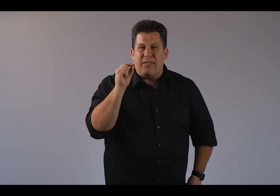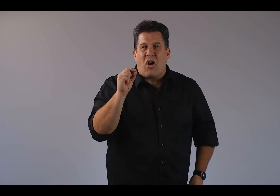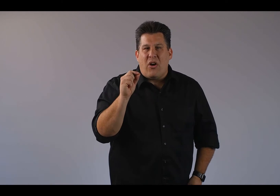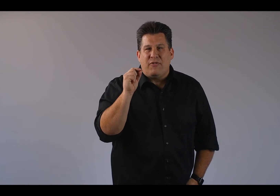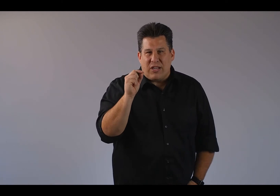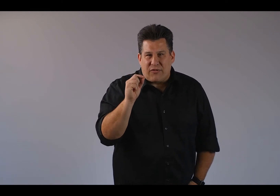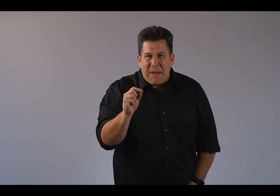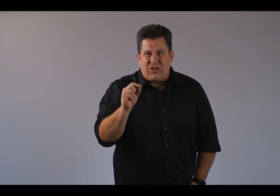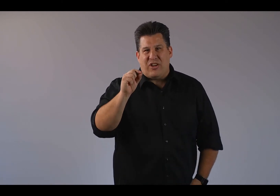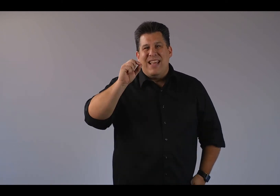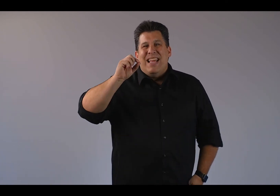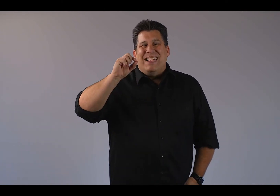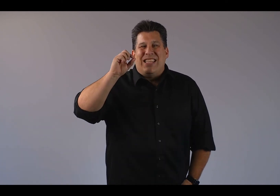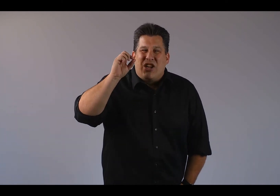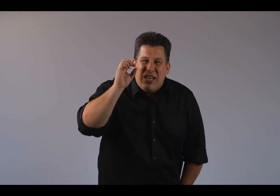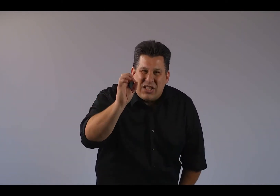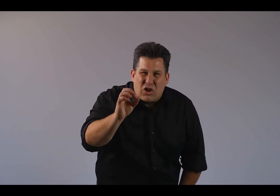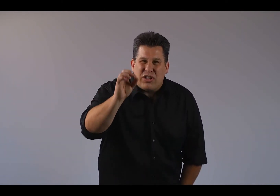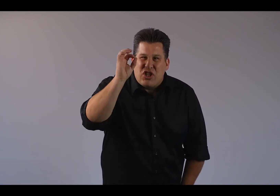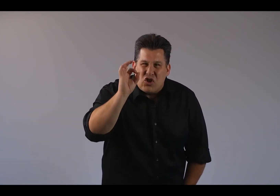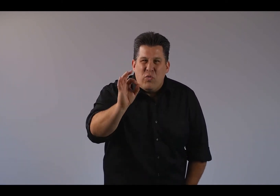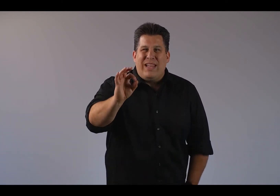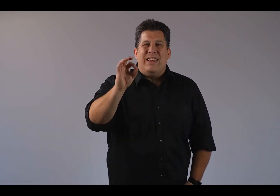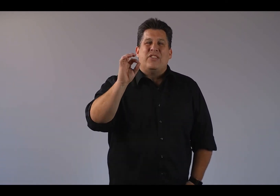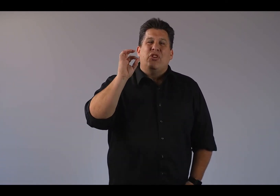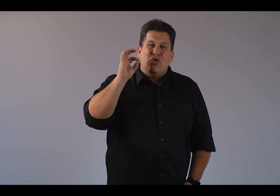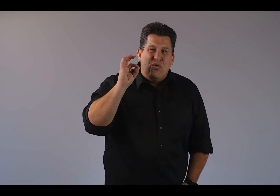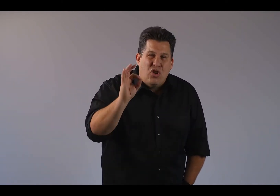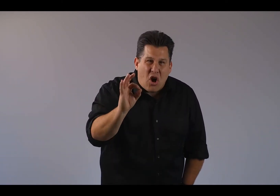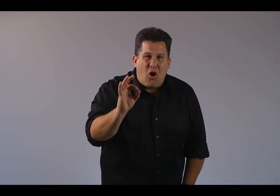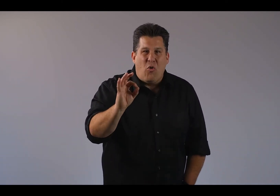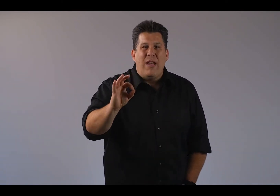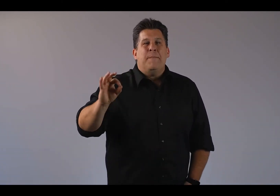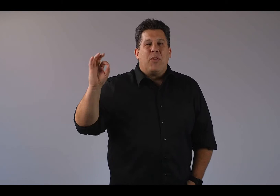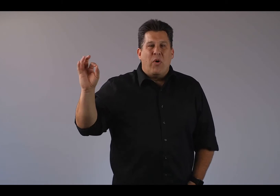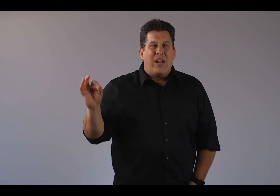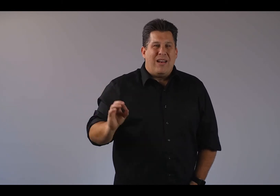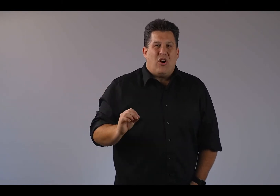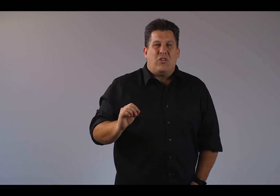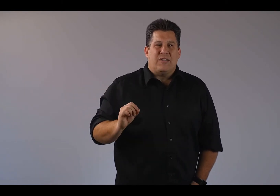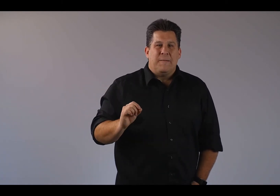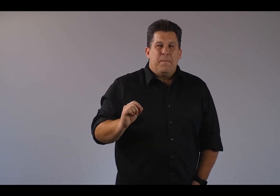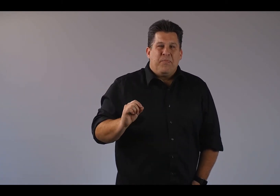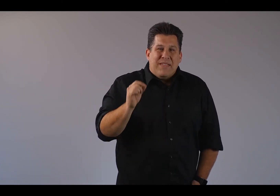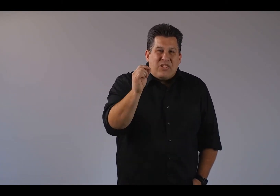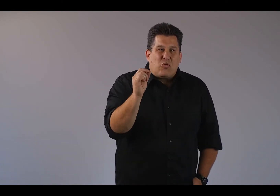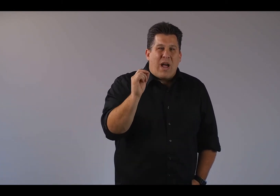at the heart of transformation is the Christian's willingness to go where God calls. This is why